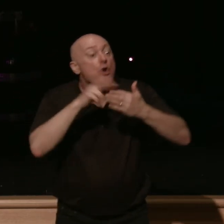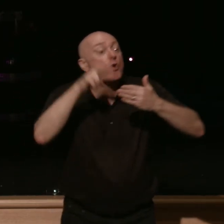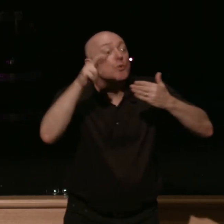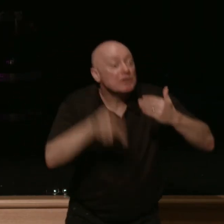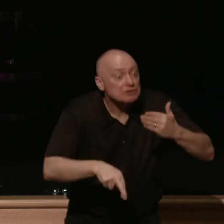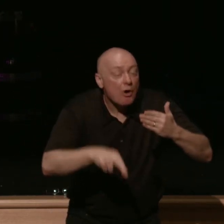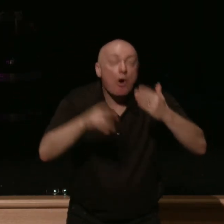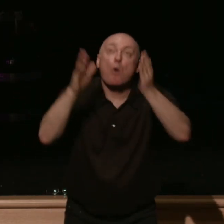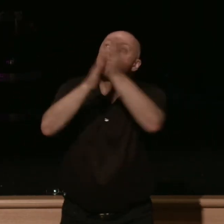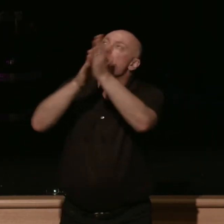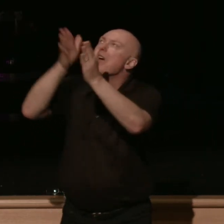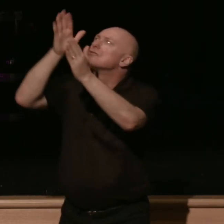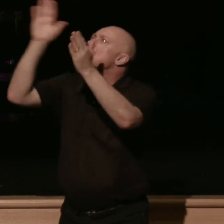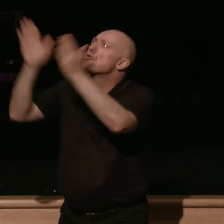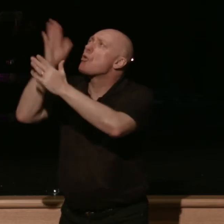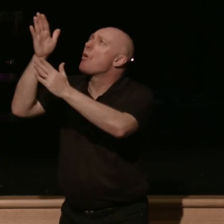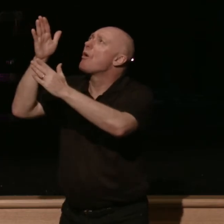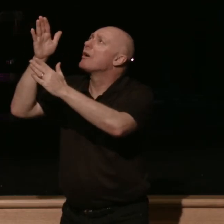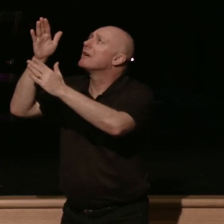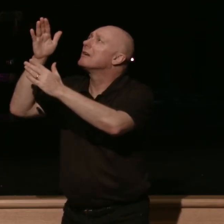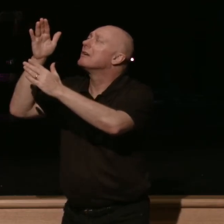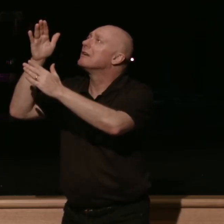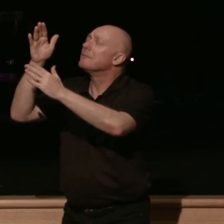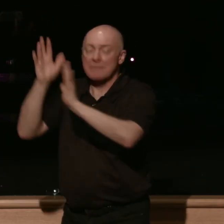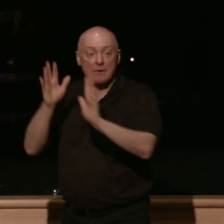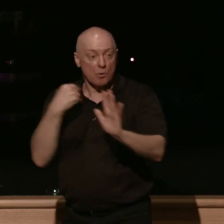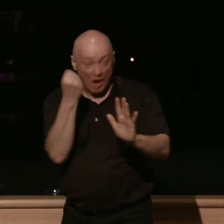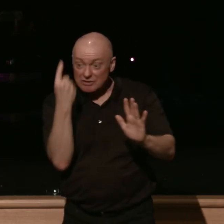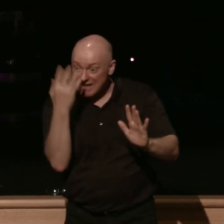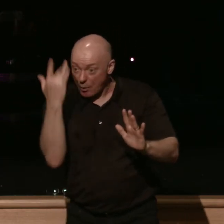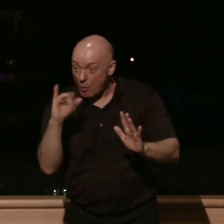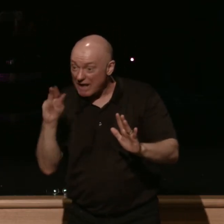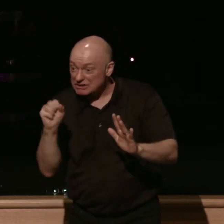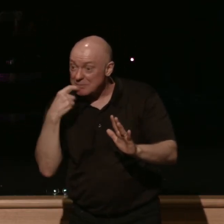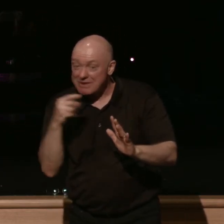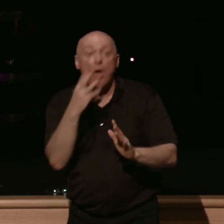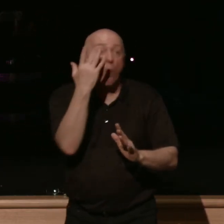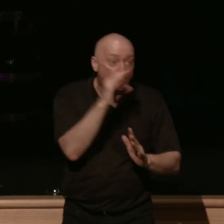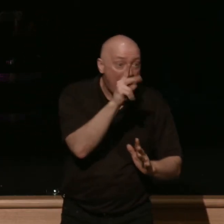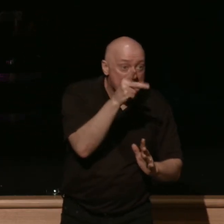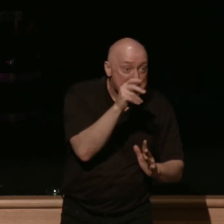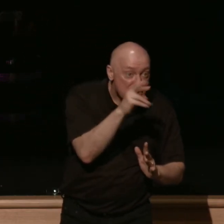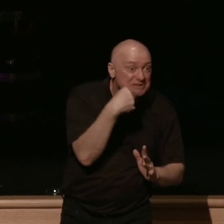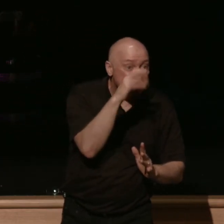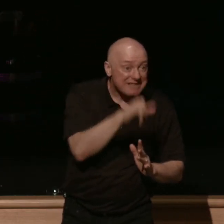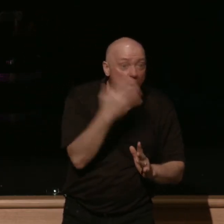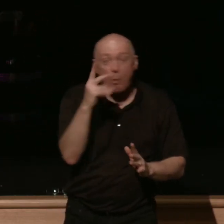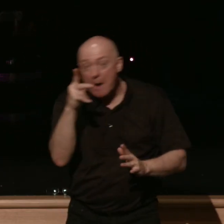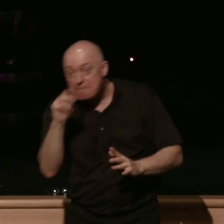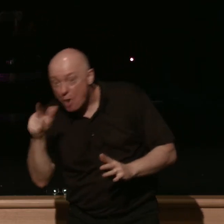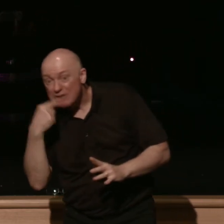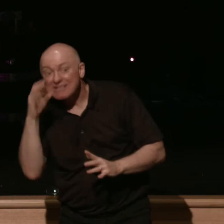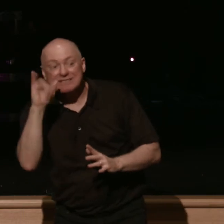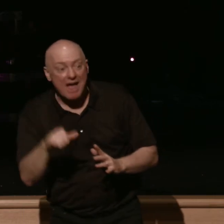and glory and honor at the revelation of jesus we get why james says that we get why peter says this we get why paul says this now we rejoice